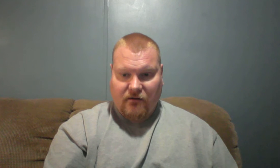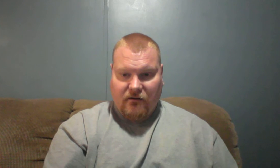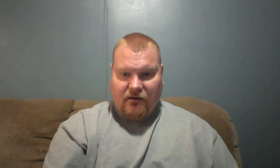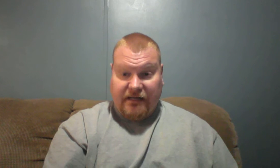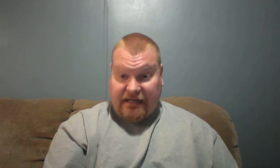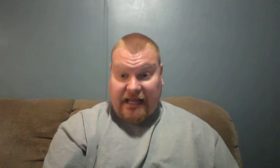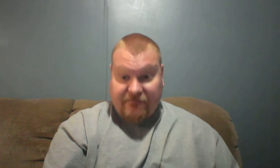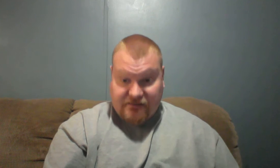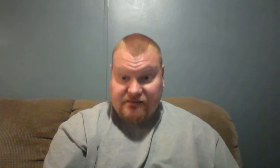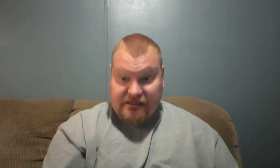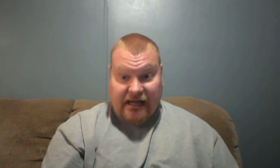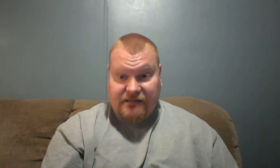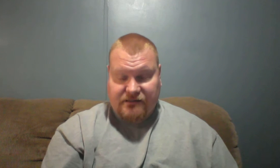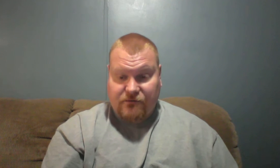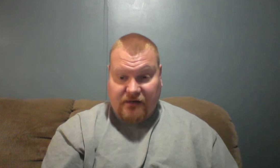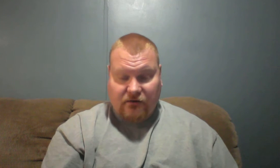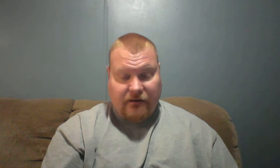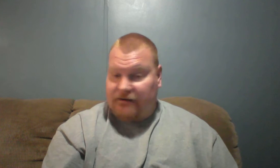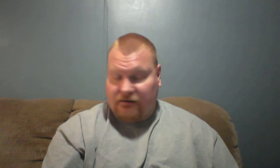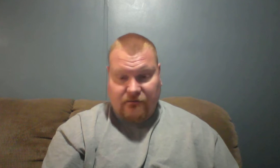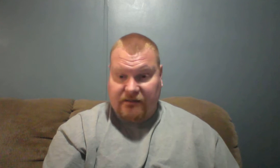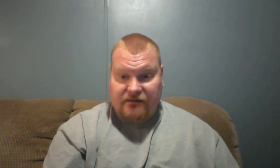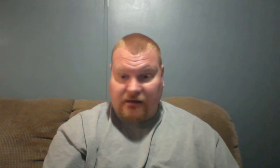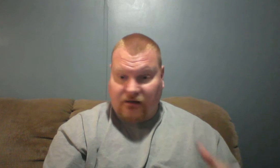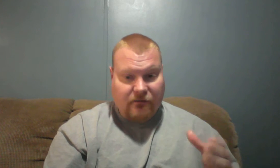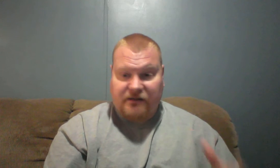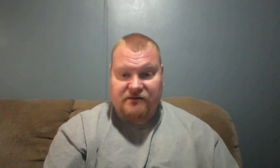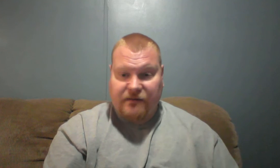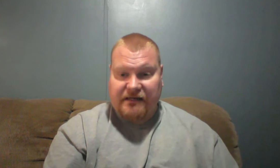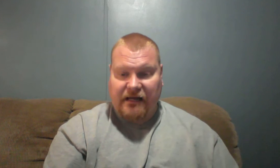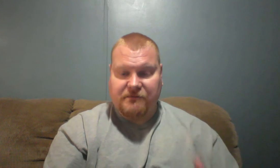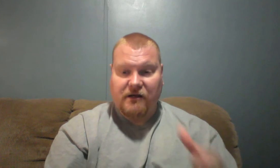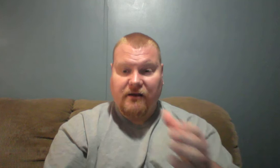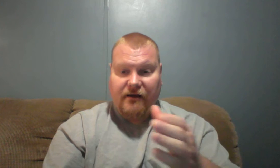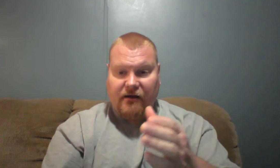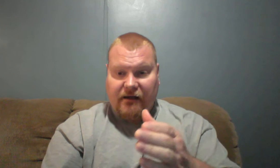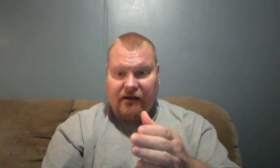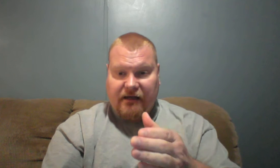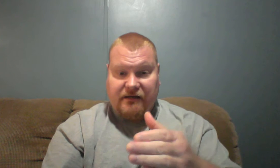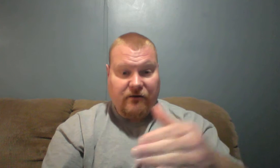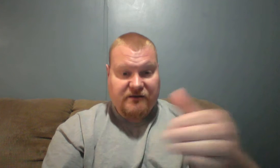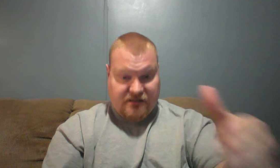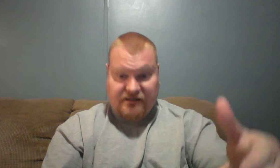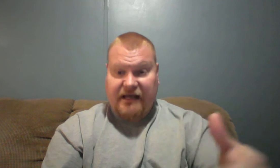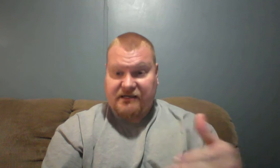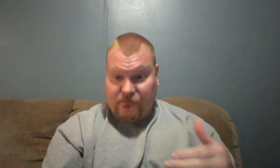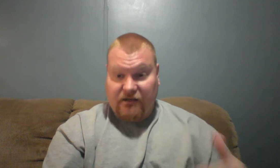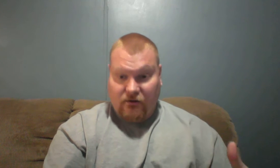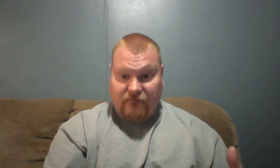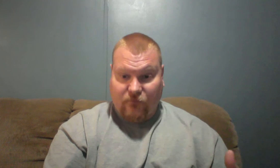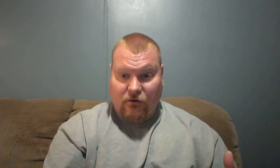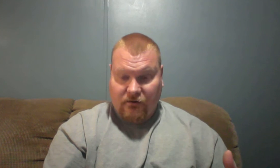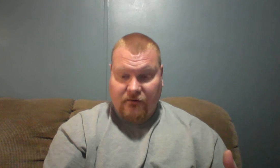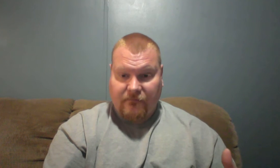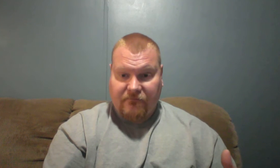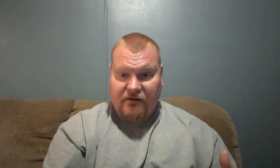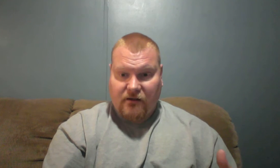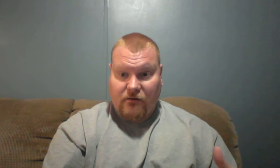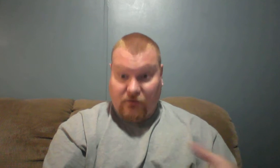And He gave us signs as we talked about. talked about this many times. He told us the things to be looking for. When the